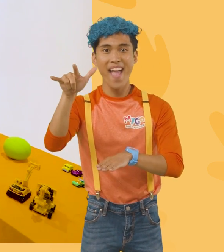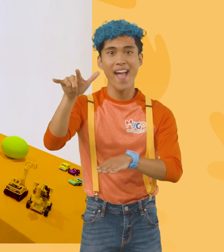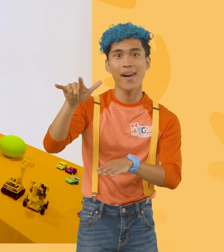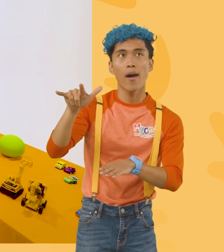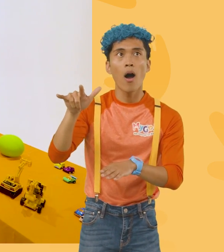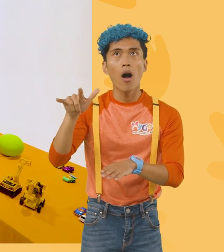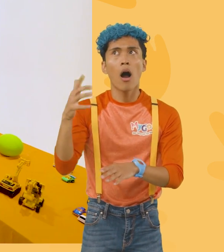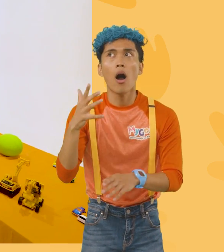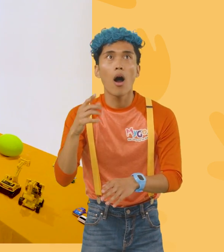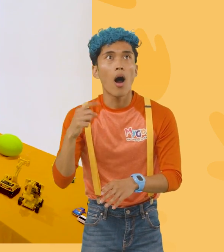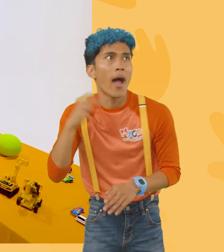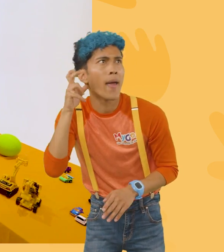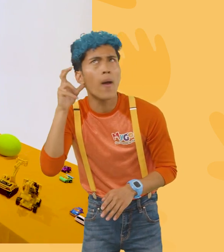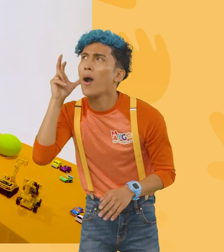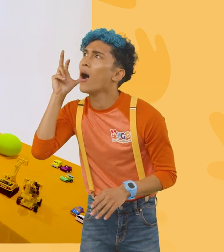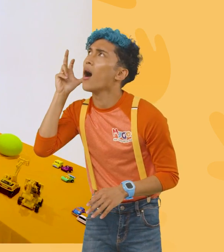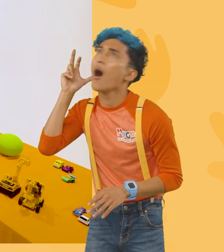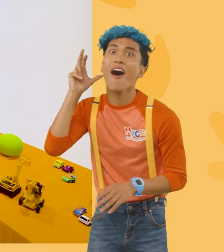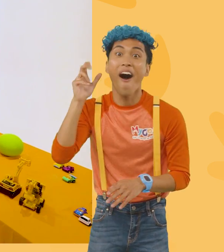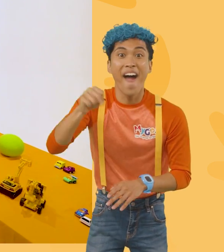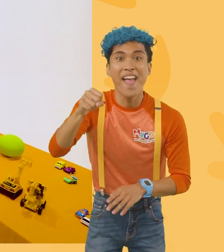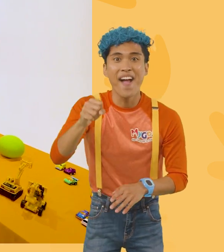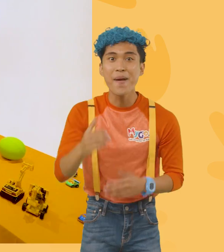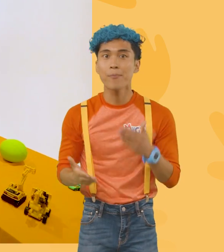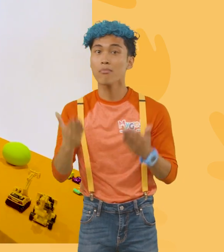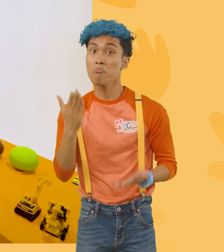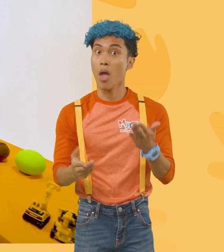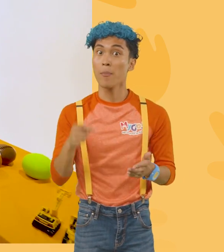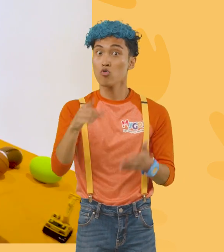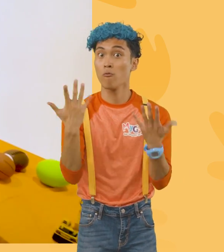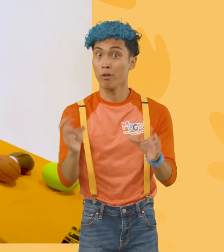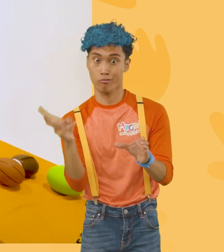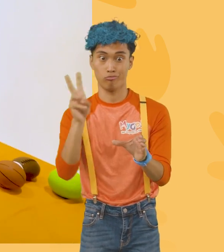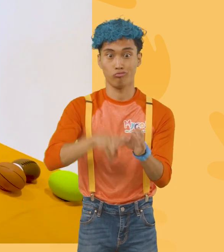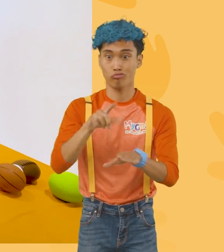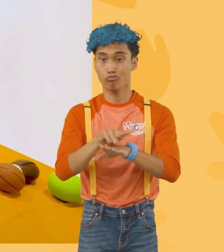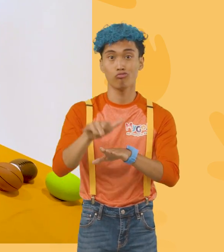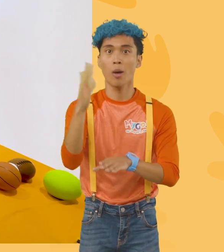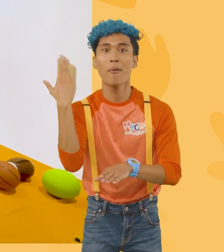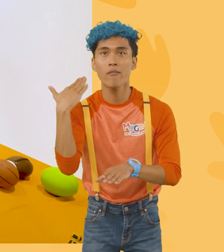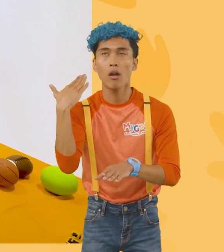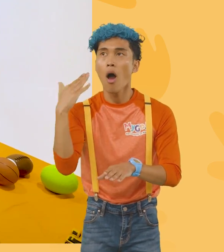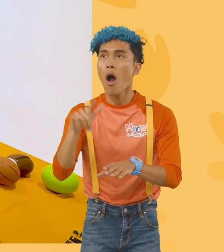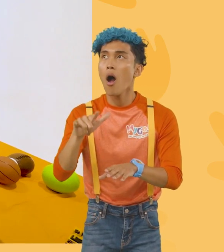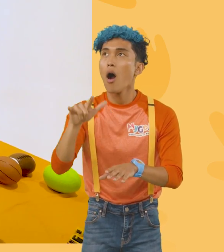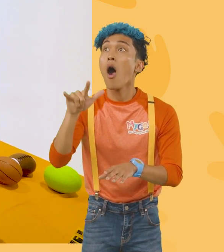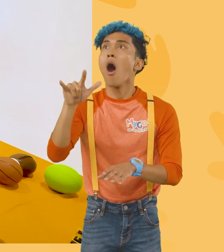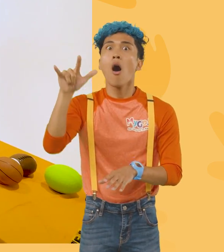Whoa! I hear one! Yeah, maybe you've got to fly in one before. Fly? Yeah, they fly in